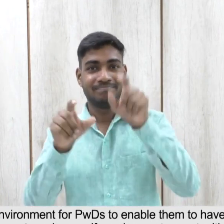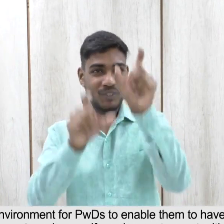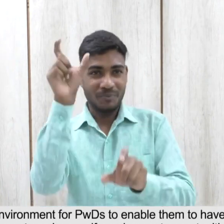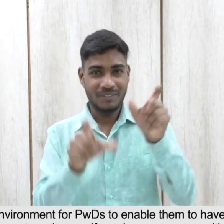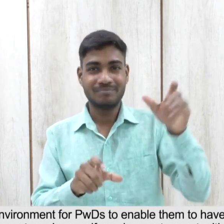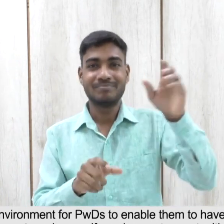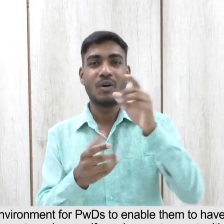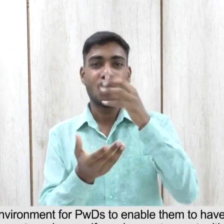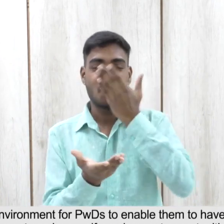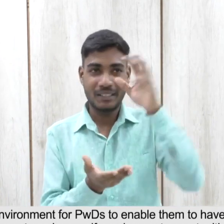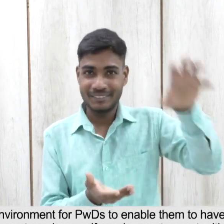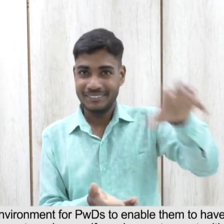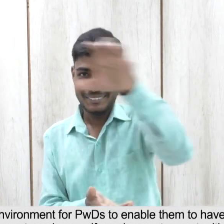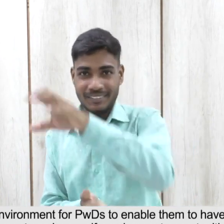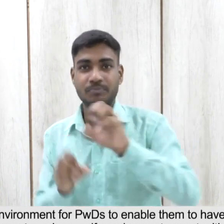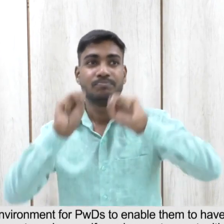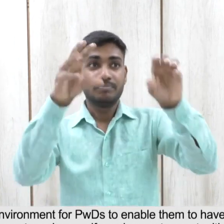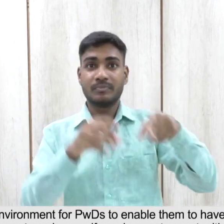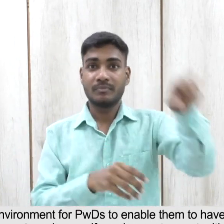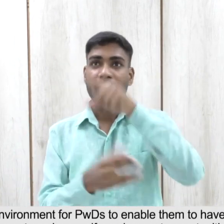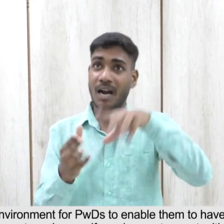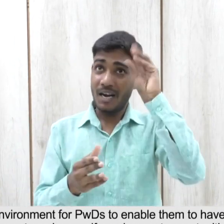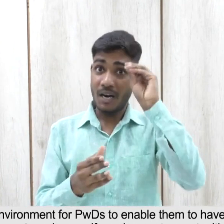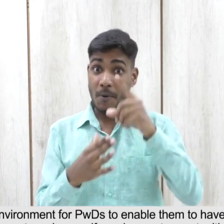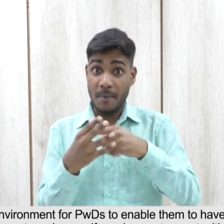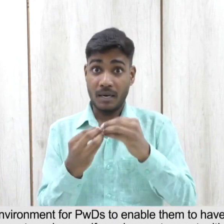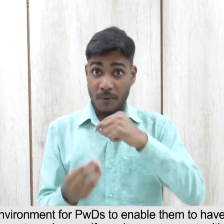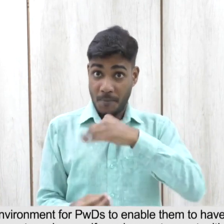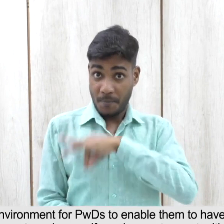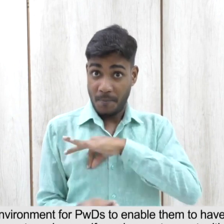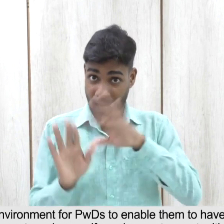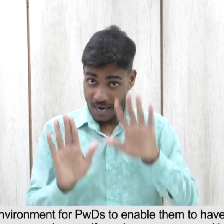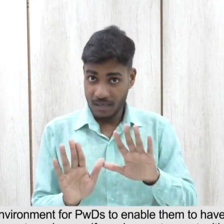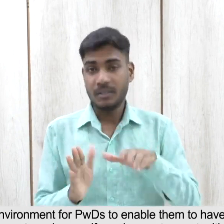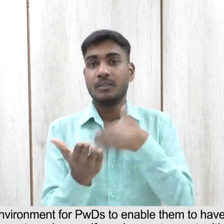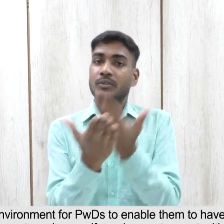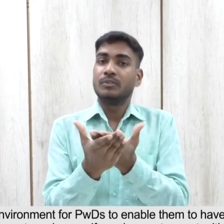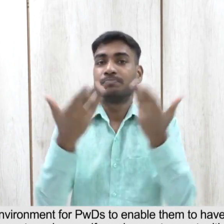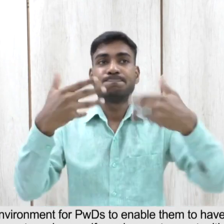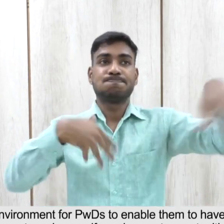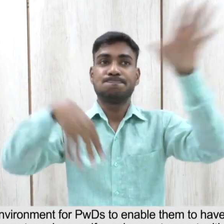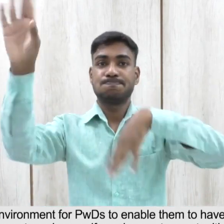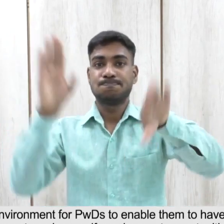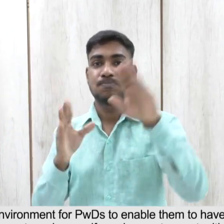have access to vocational training program, placement services,